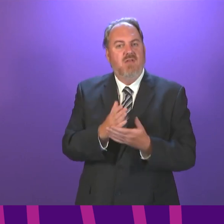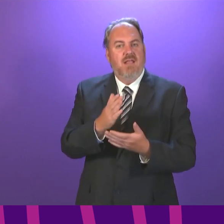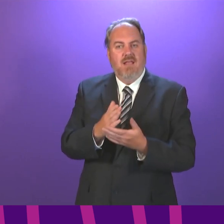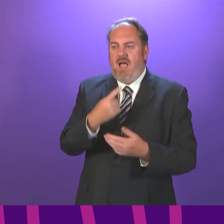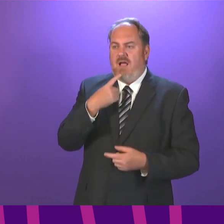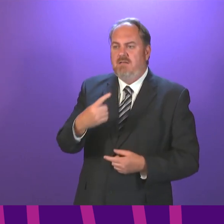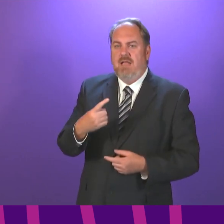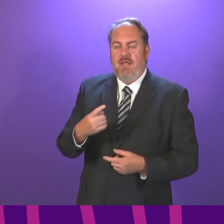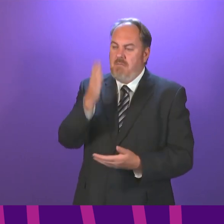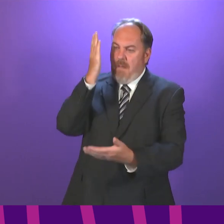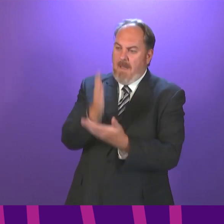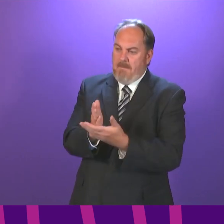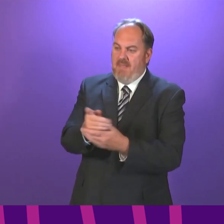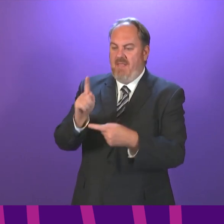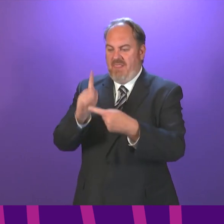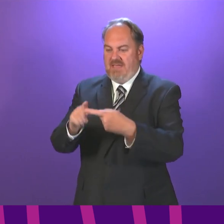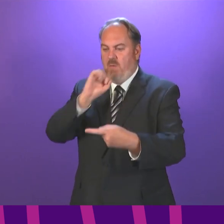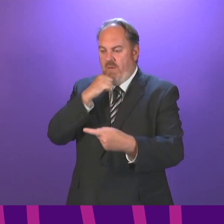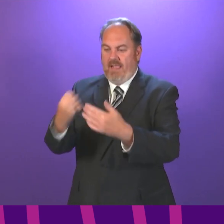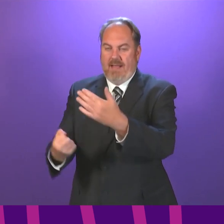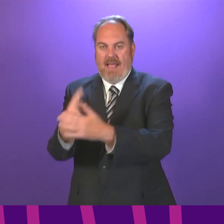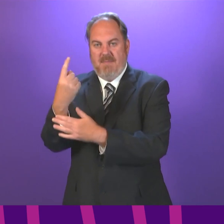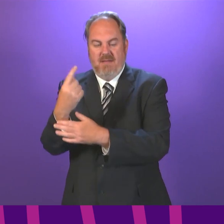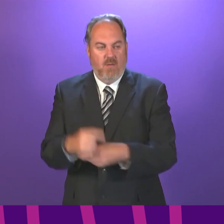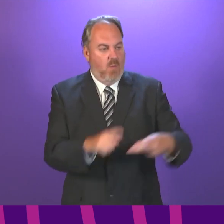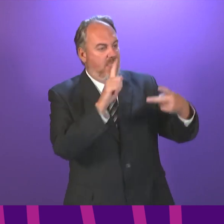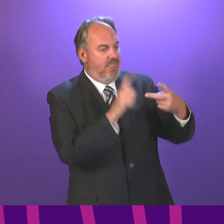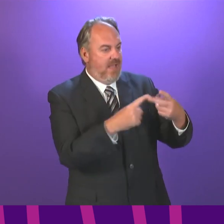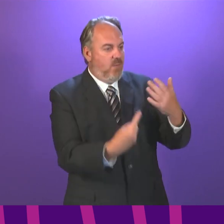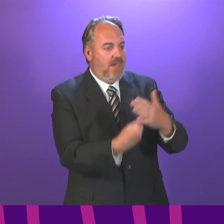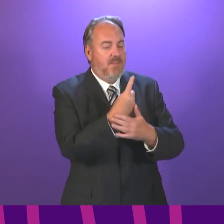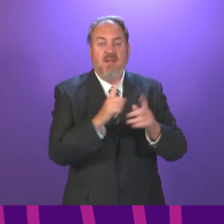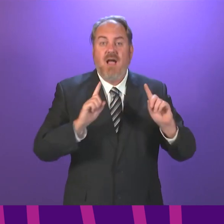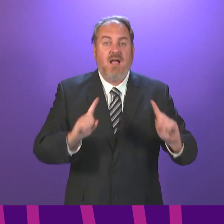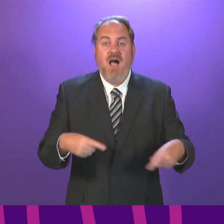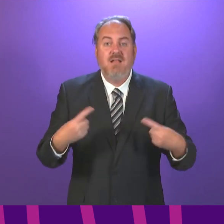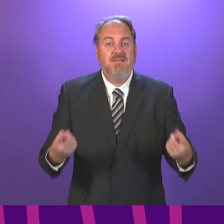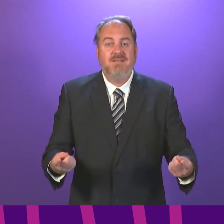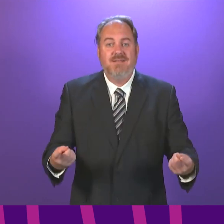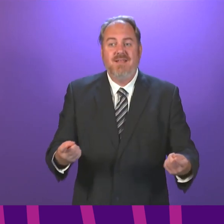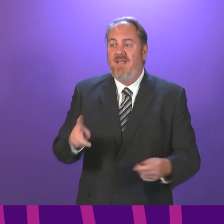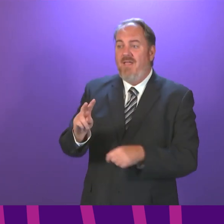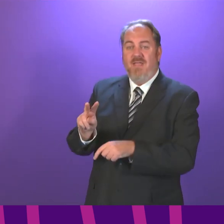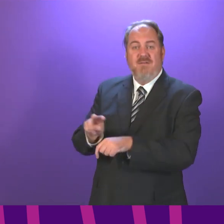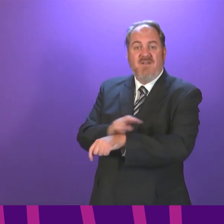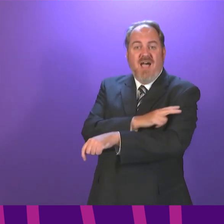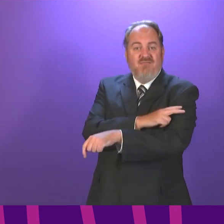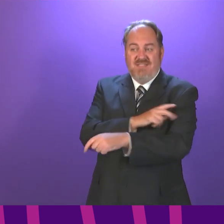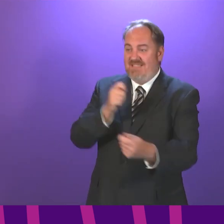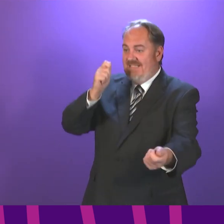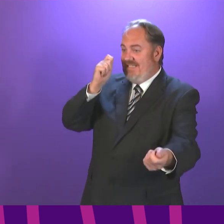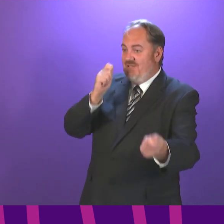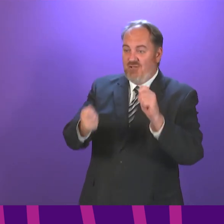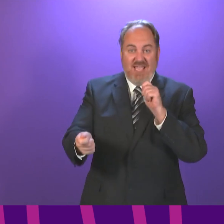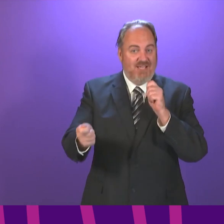out for ideological or other reasons. I think you have got a duty, and I have got a duty, to properly consider